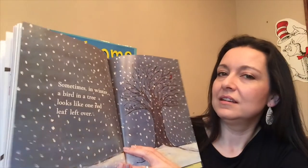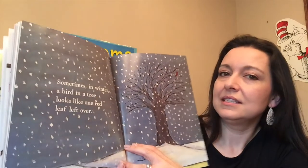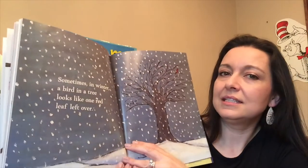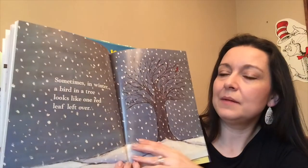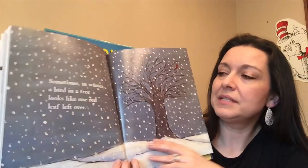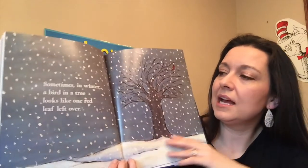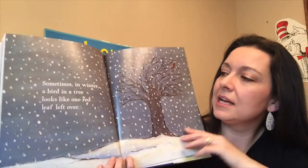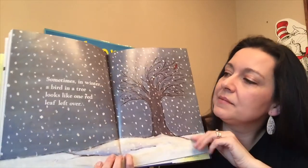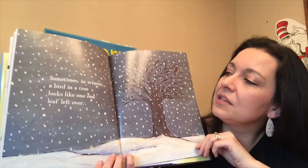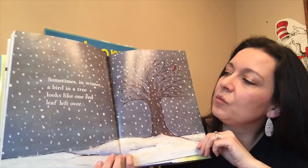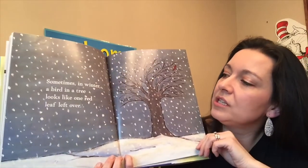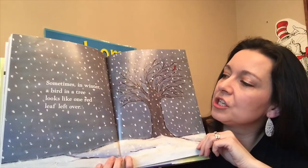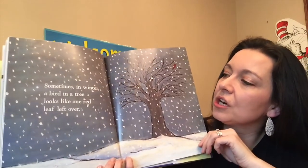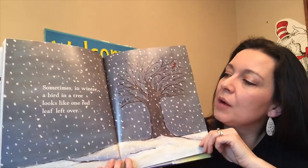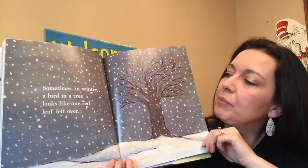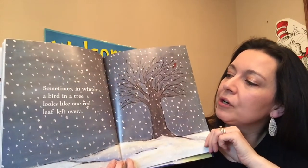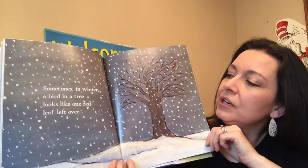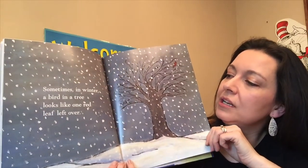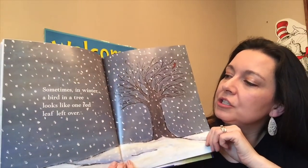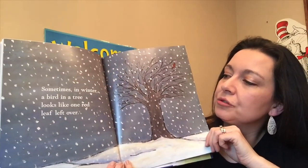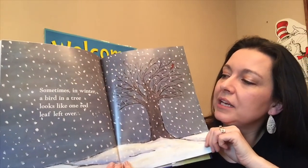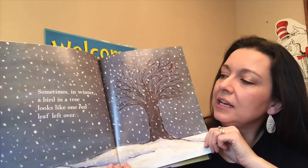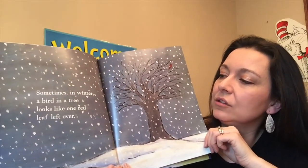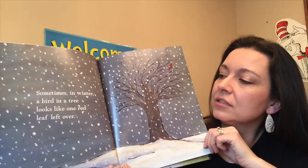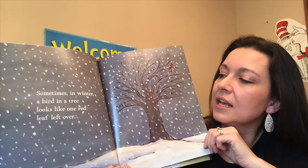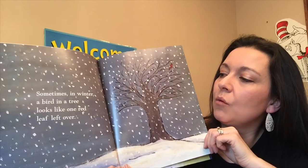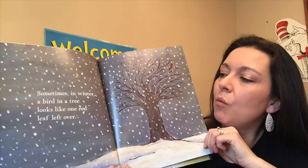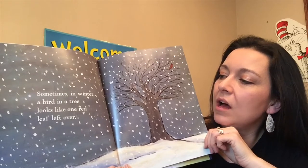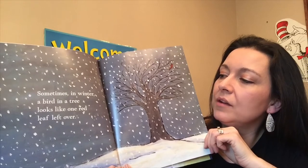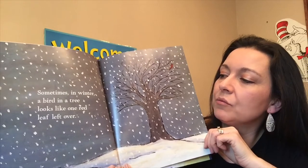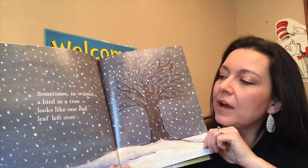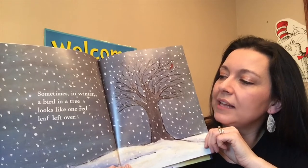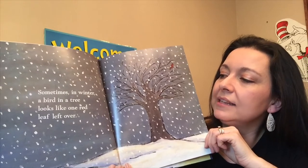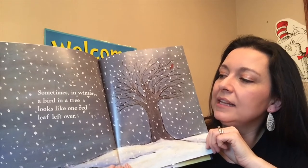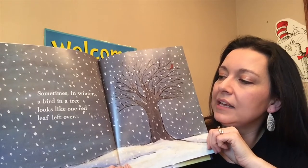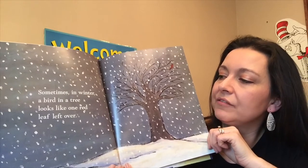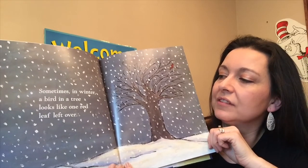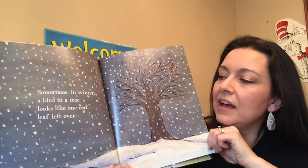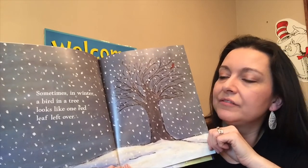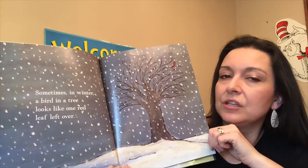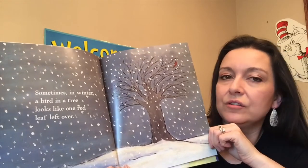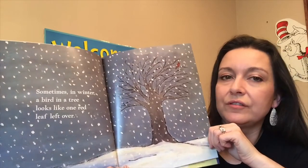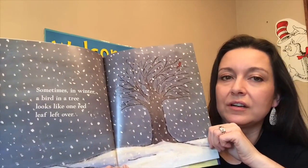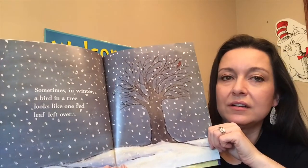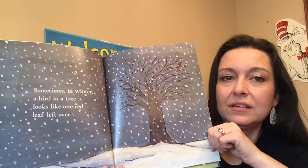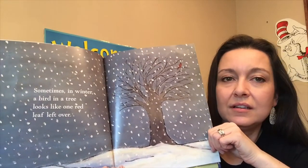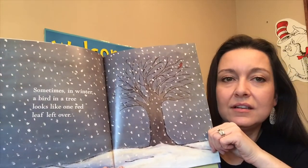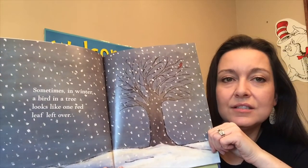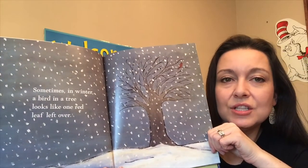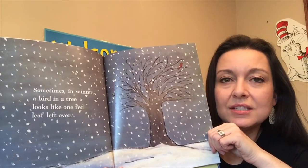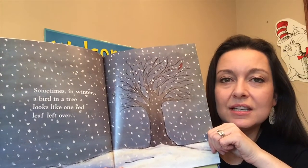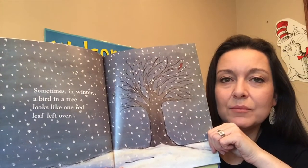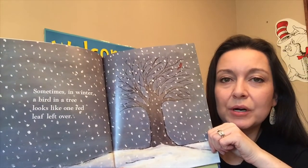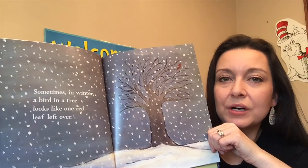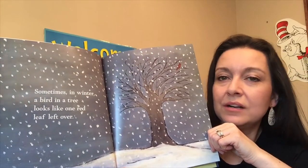sometimes in winter a bird in a tree looks like one red leaf left over do you see the bird